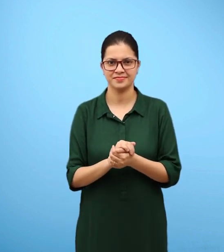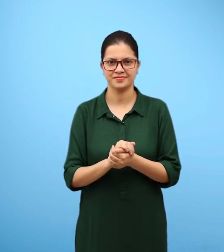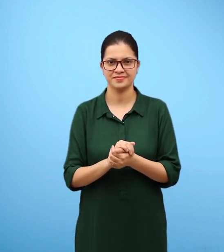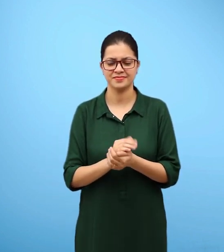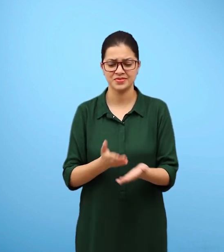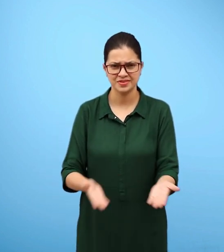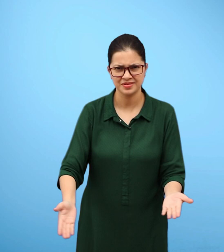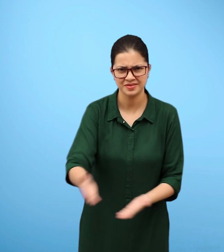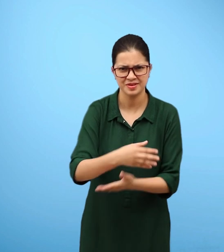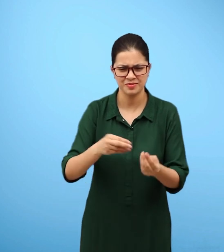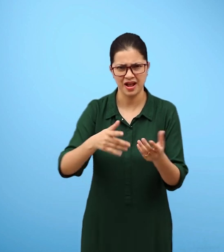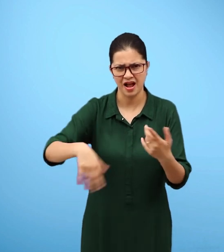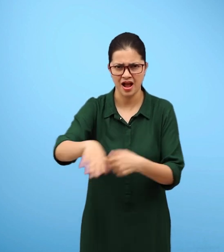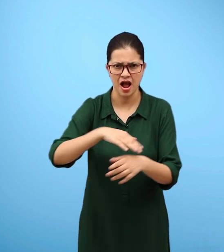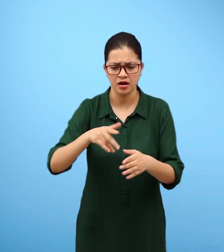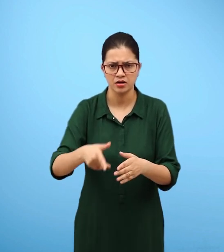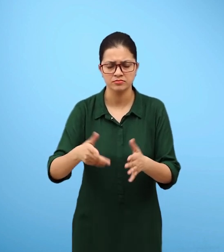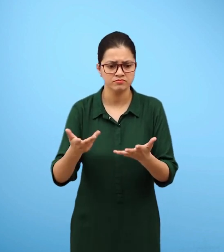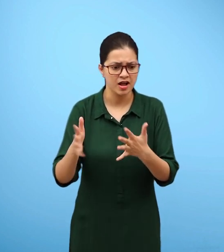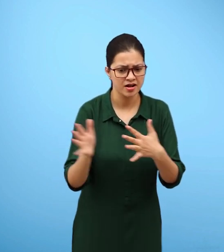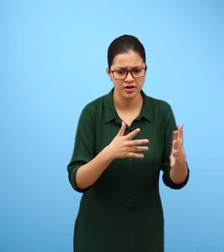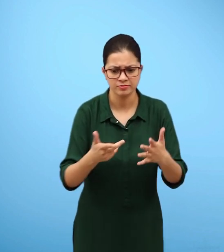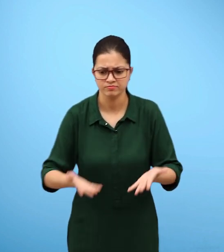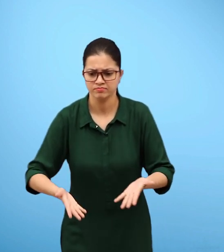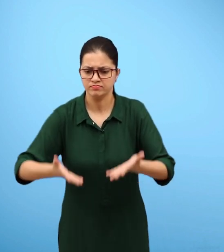How do they get the air they need for respiration?